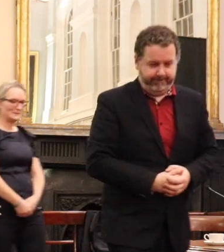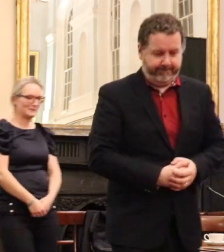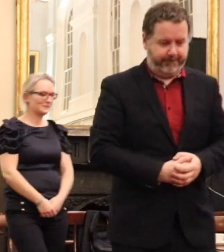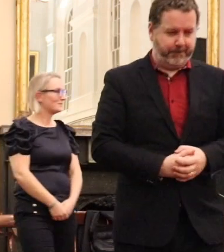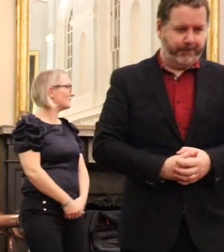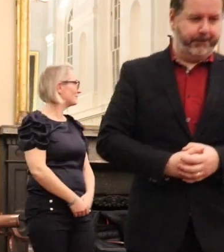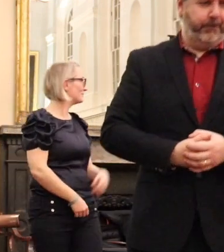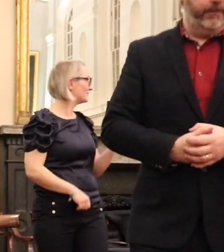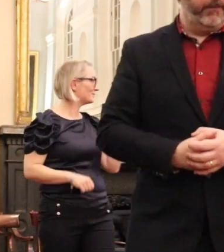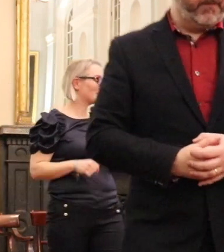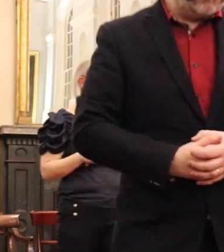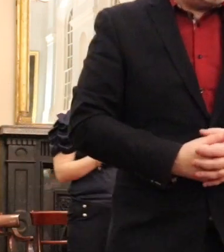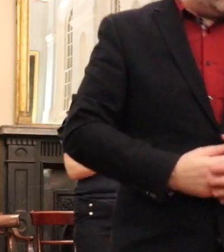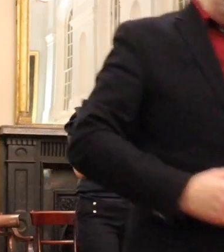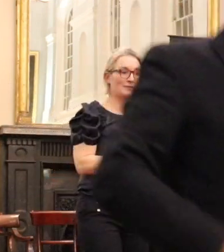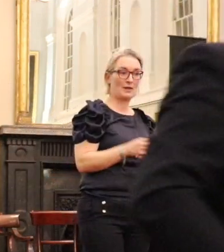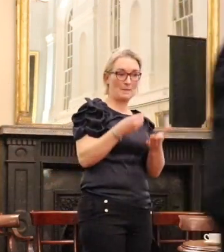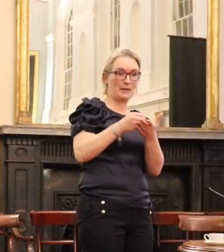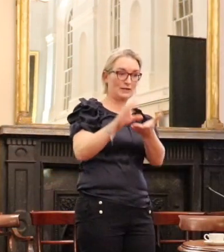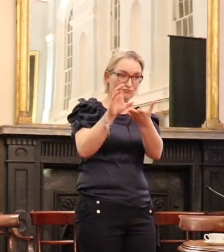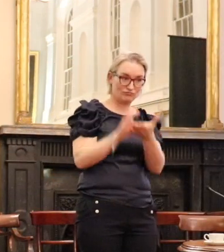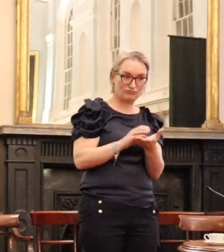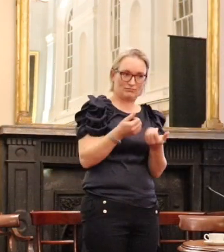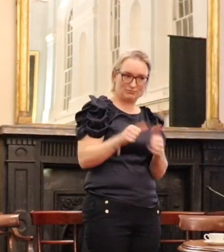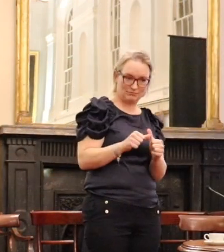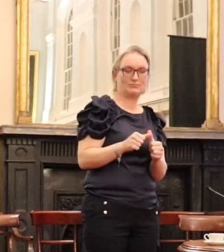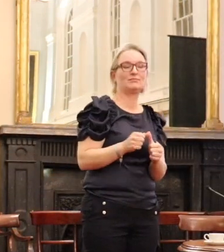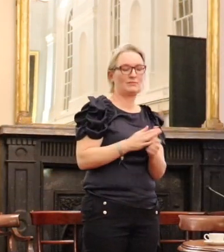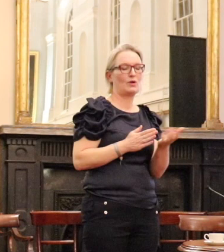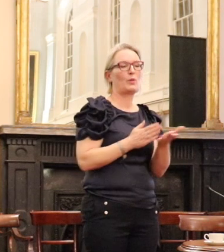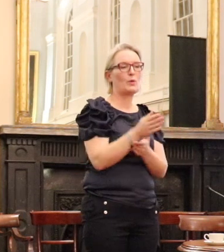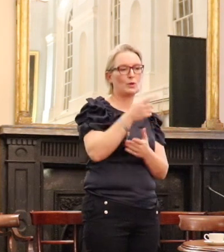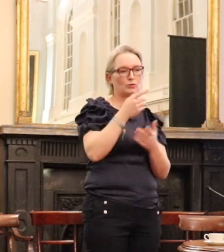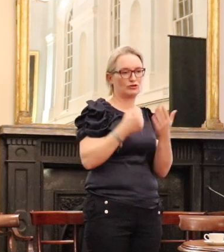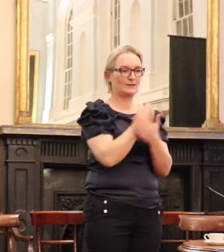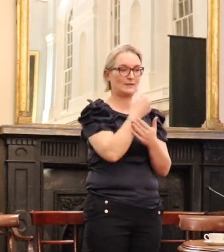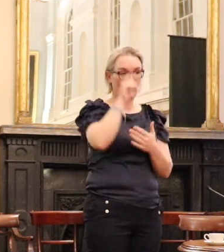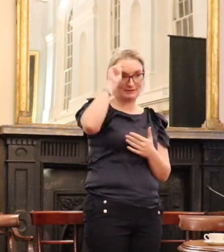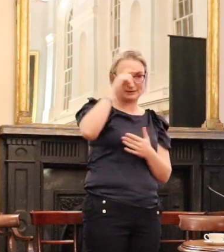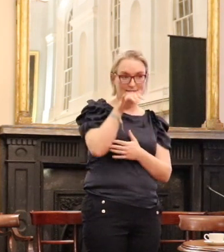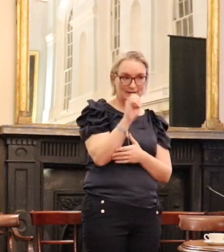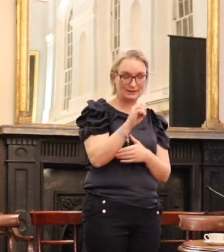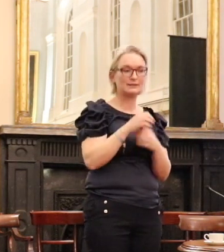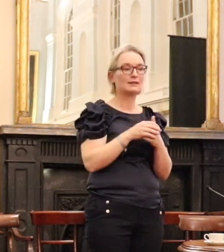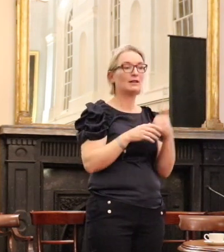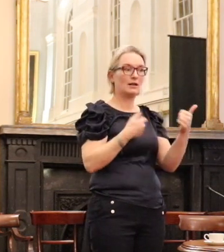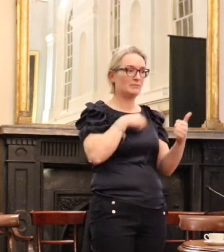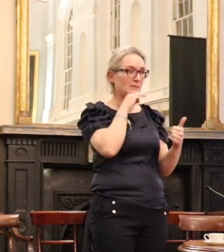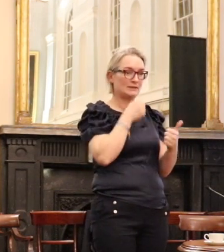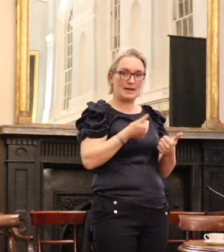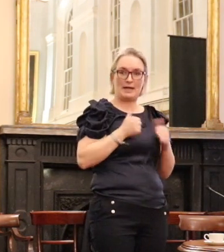successful test cases that we had indeed on social welfare we were finally able to actually to an organisation by a billion.